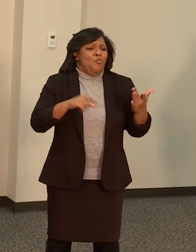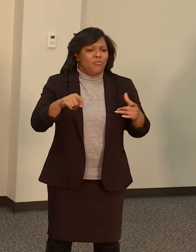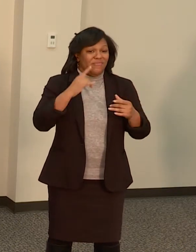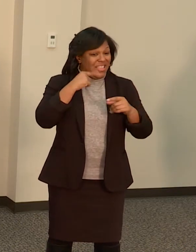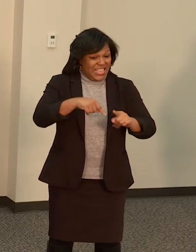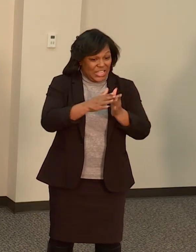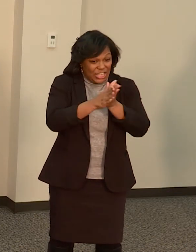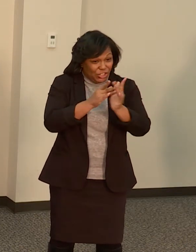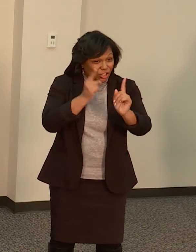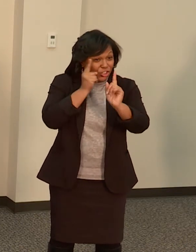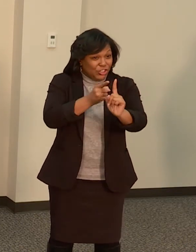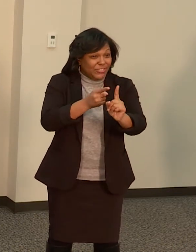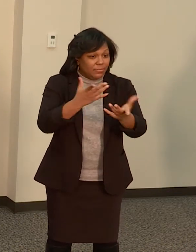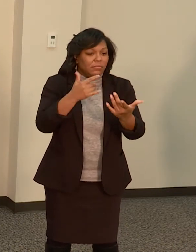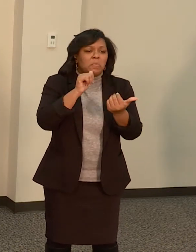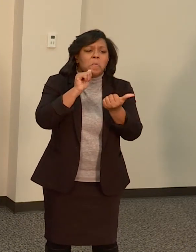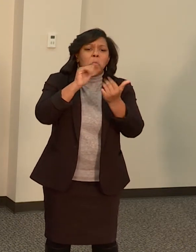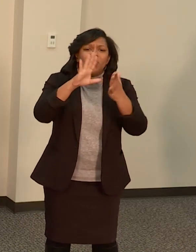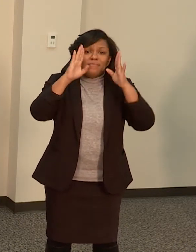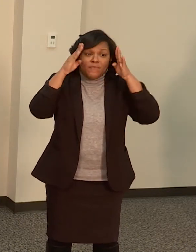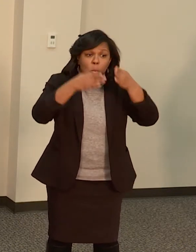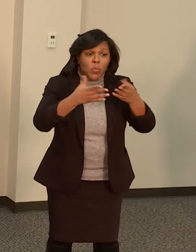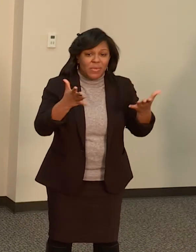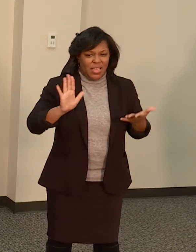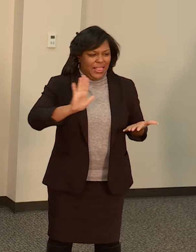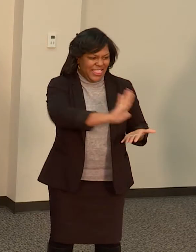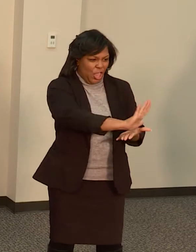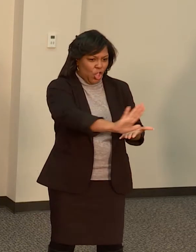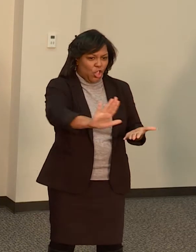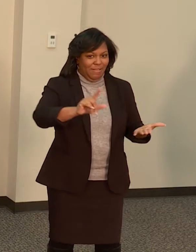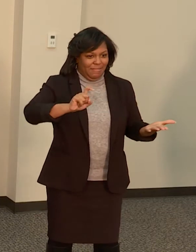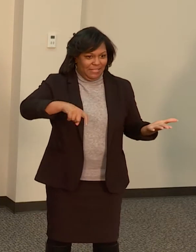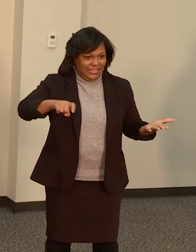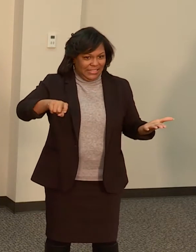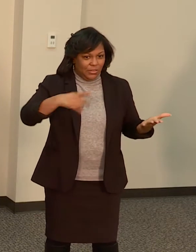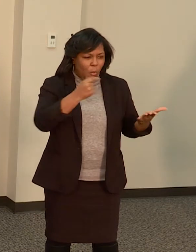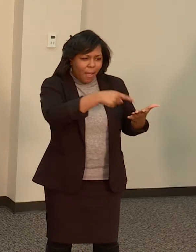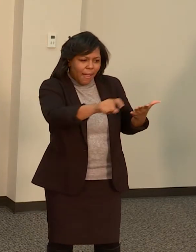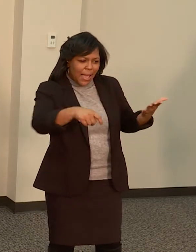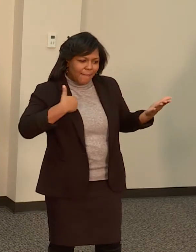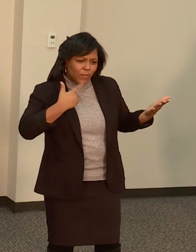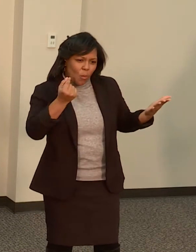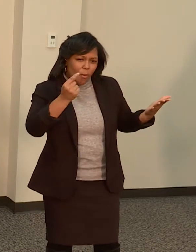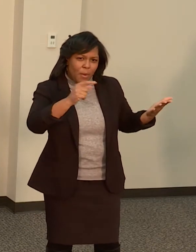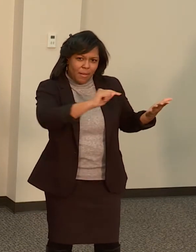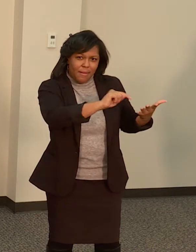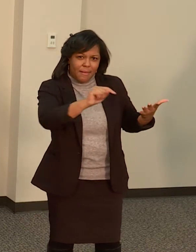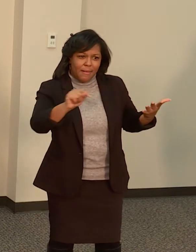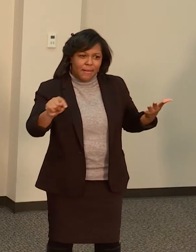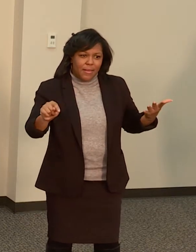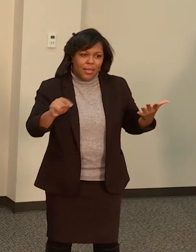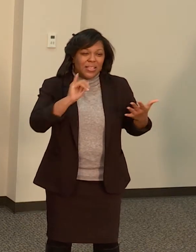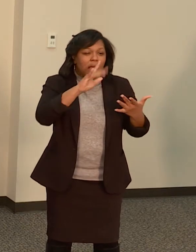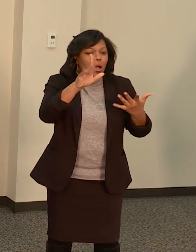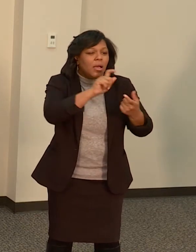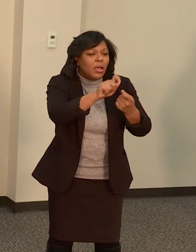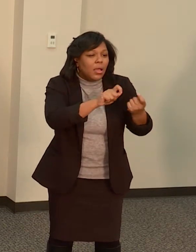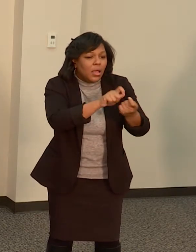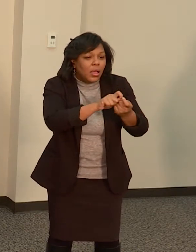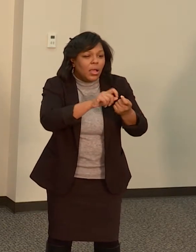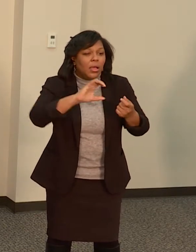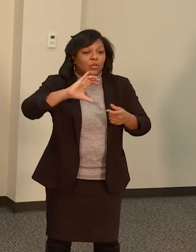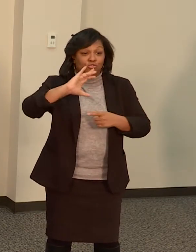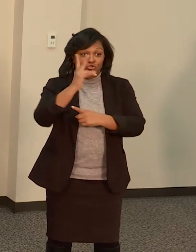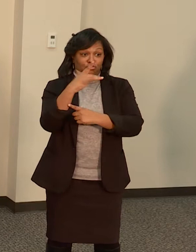focus on the needs that the students have. I think that's exactly the sort of child-centered approach we need to